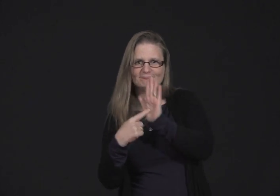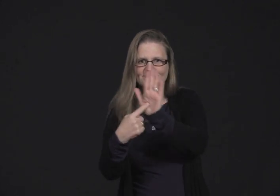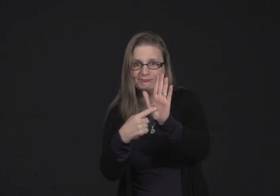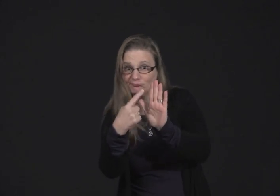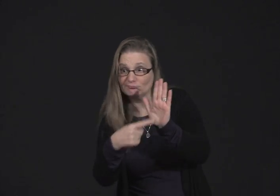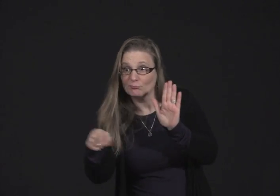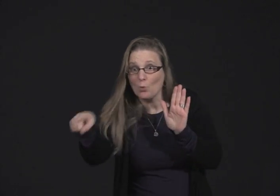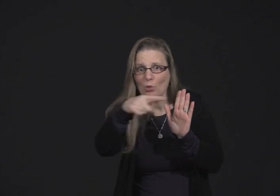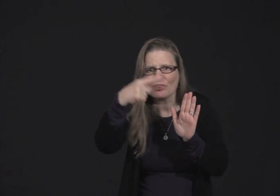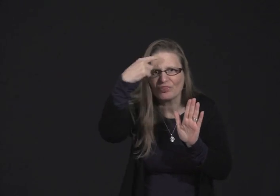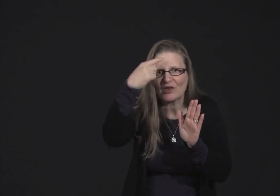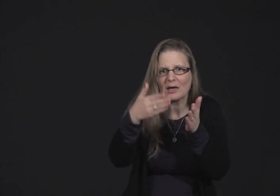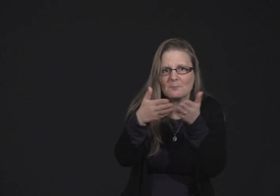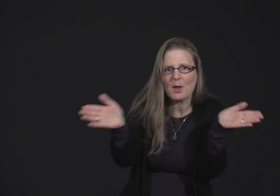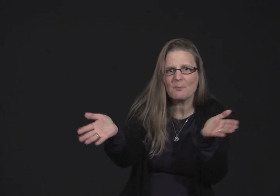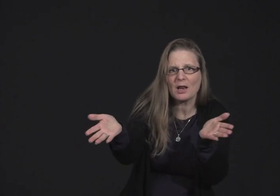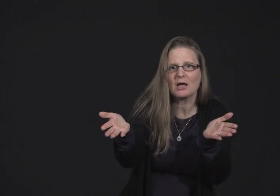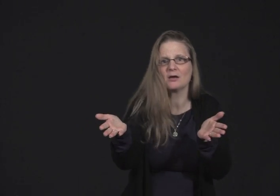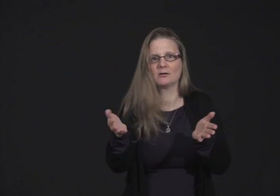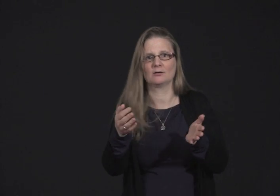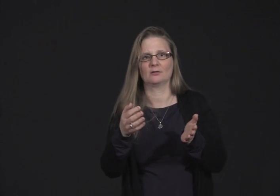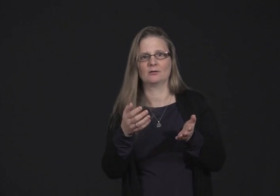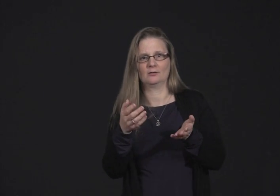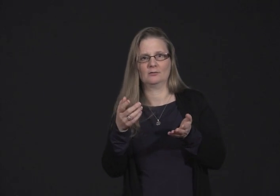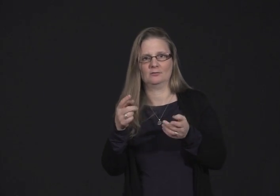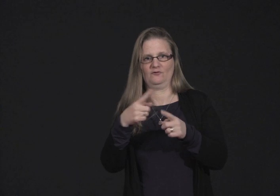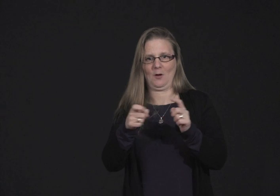They provide the information to the public to see what they think about that.